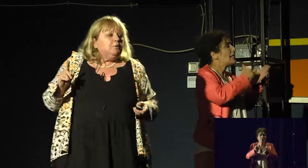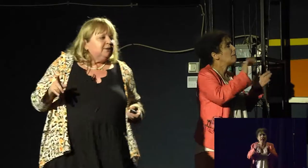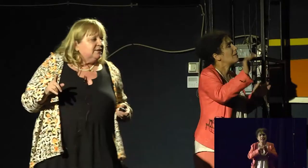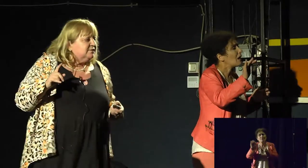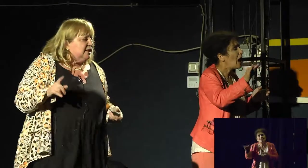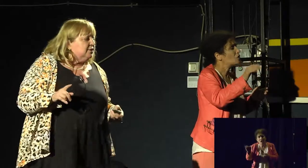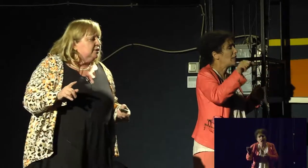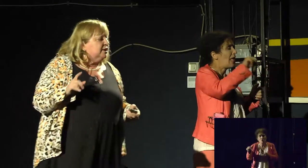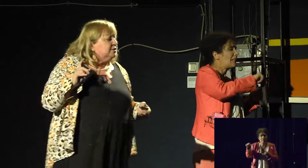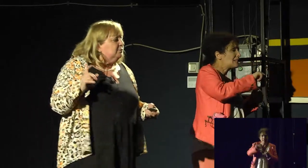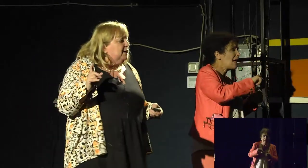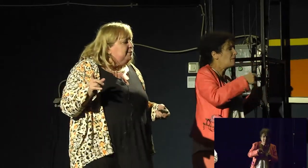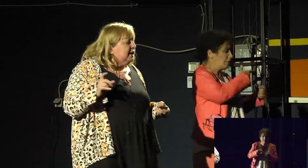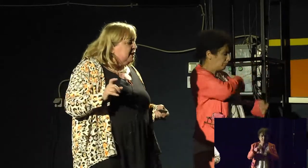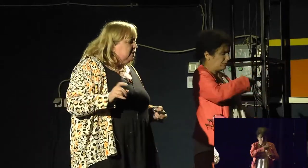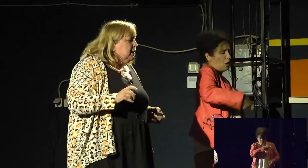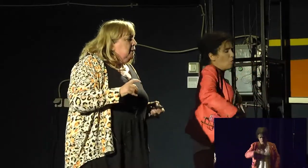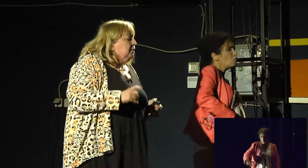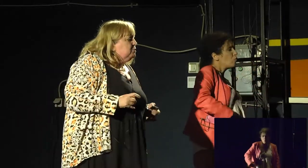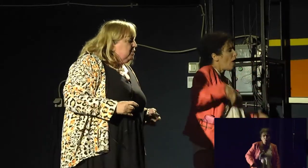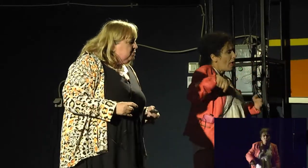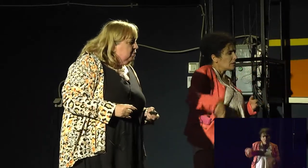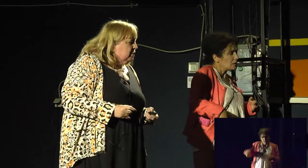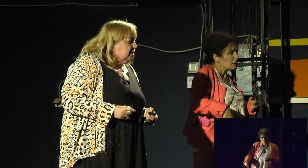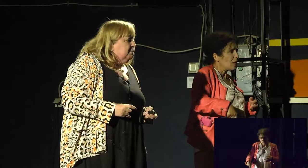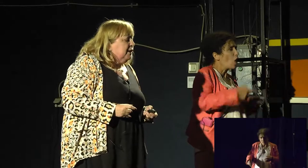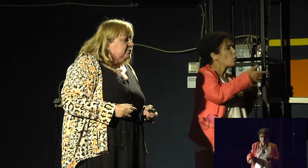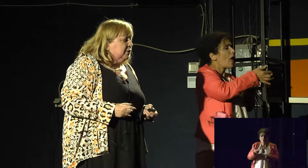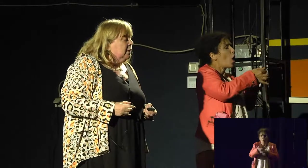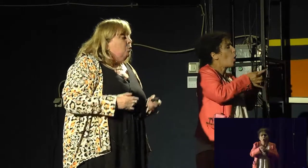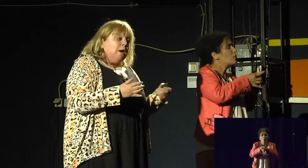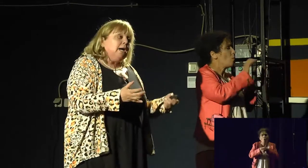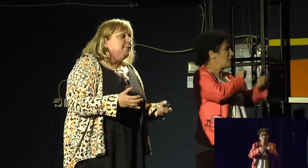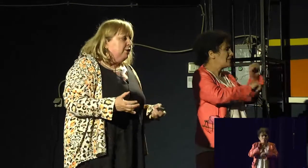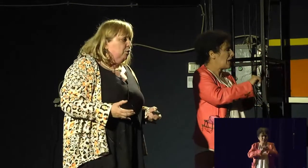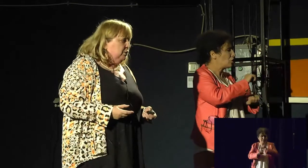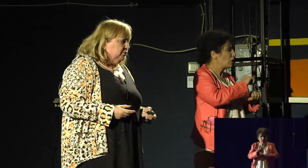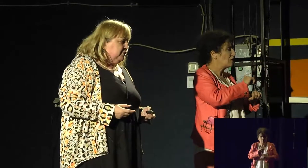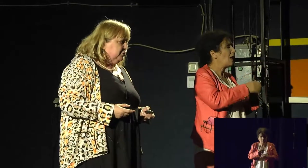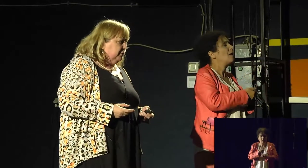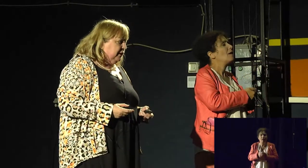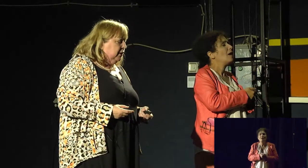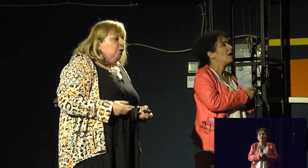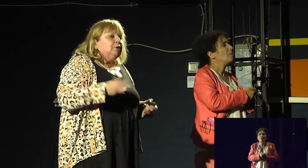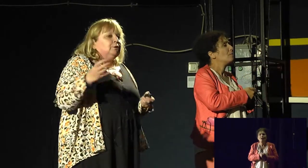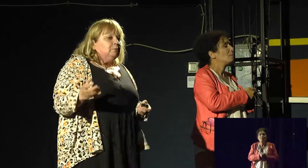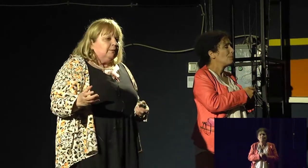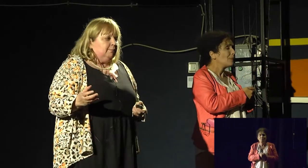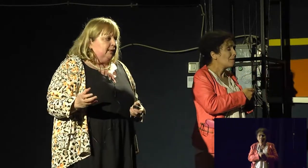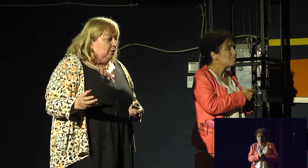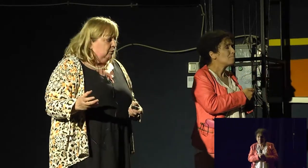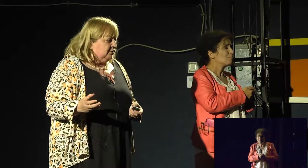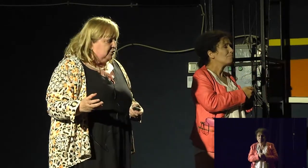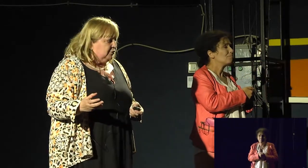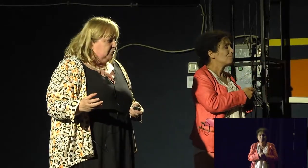Now for me, comprehensive sex education may be that, but it's much more. It's about where am I going on this journey? With